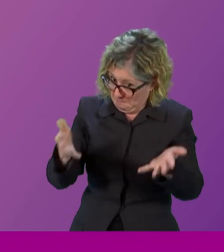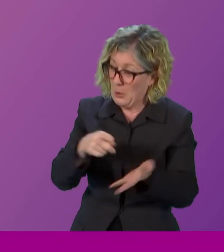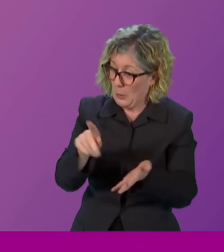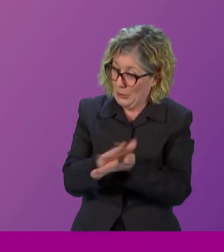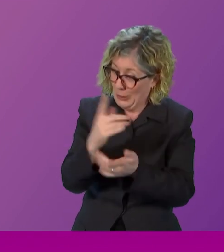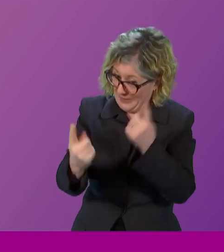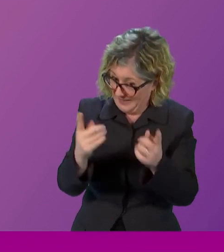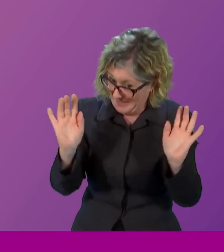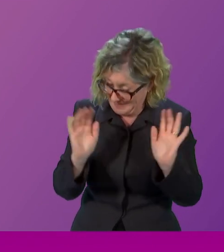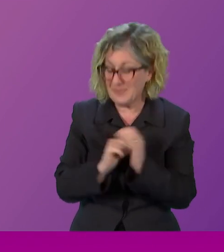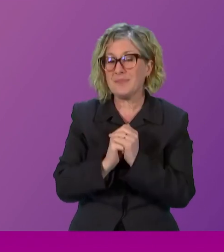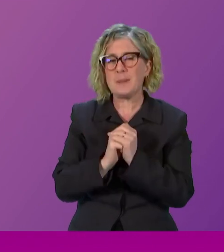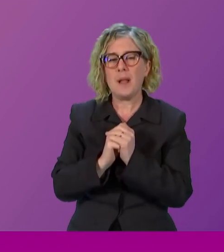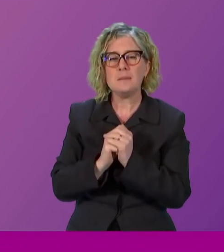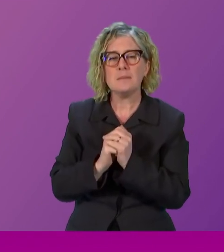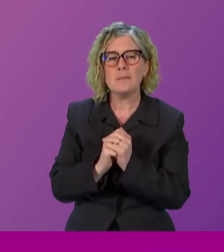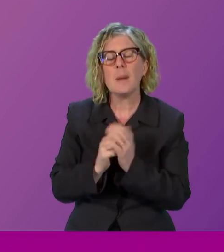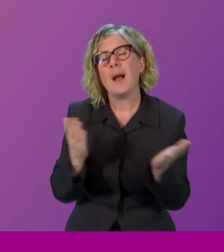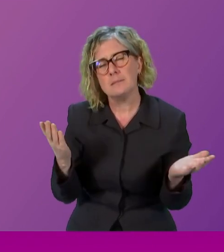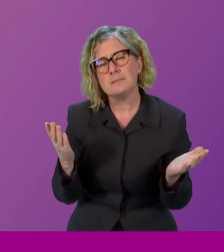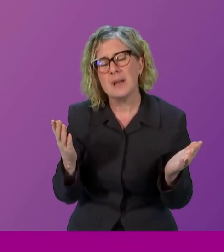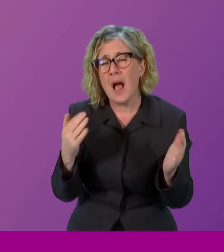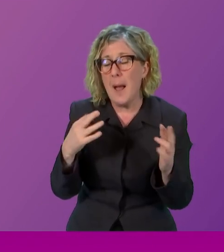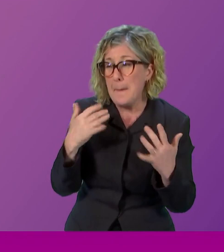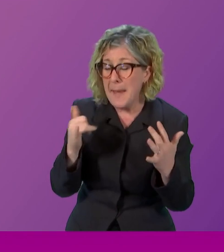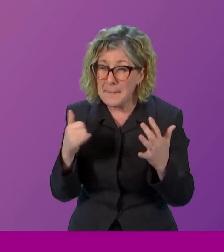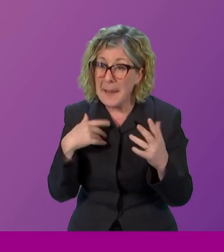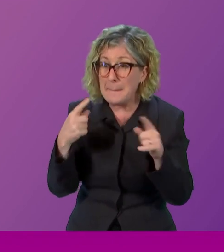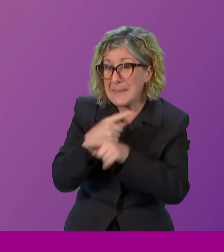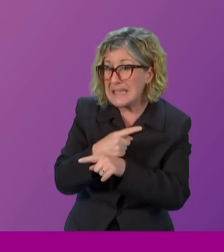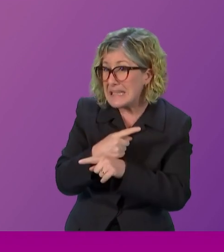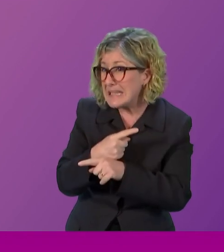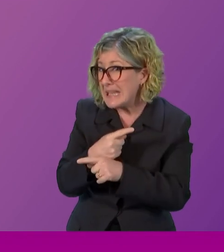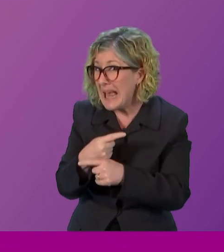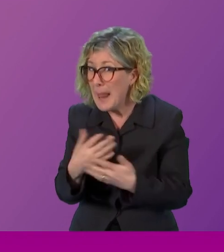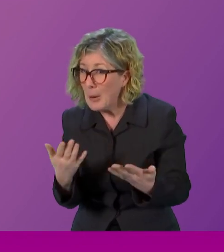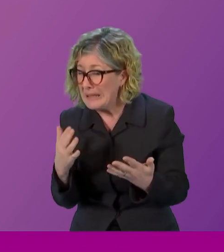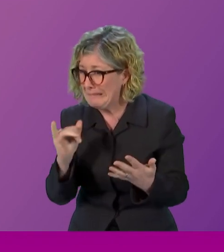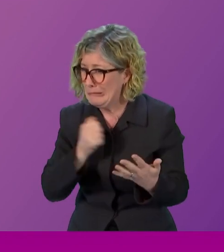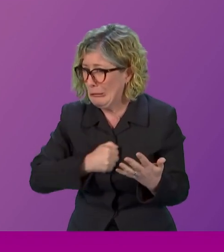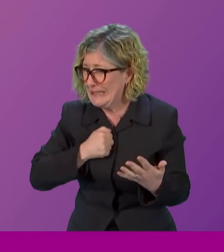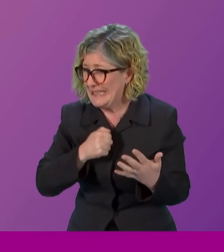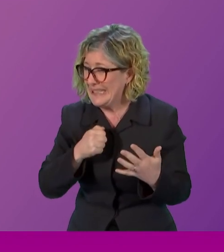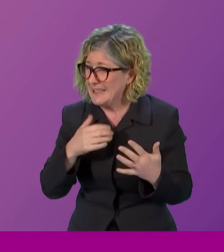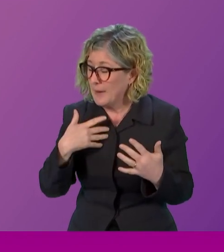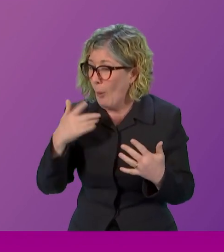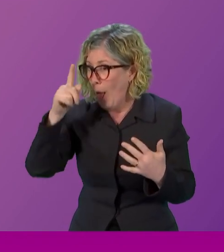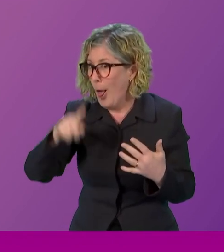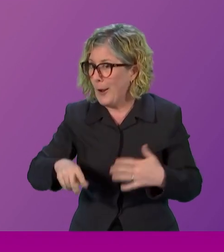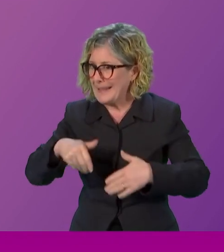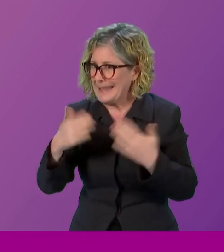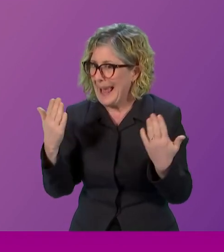do want, if I've missed anybody, can you forgive me because it's been a long day and I've no dent yet.